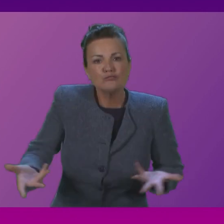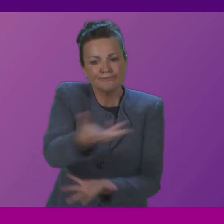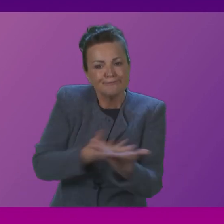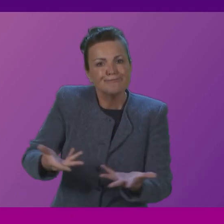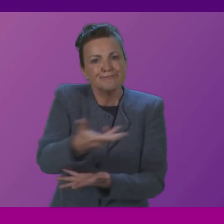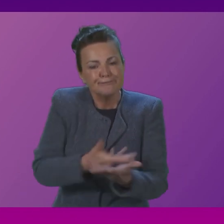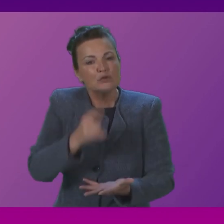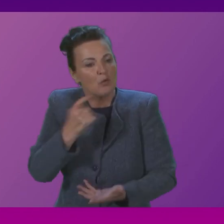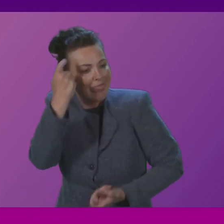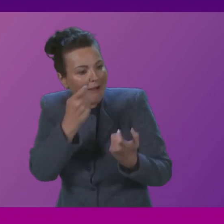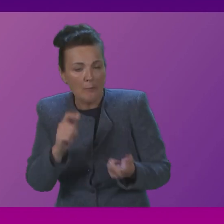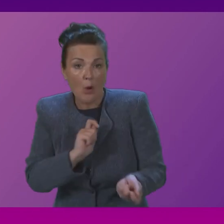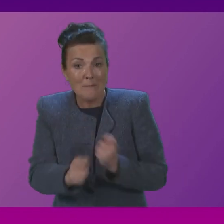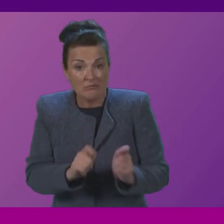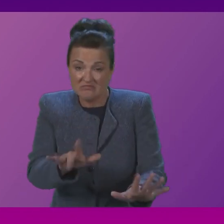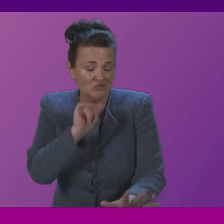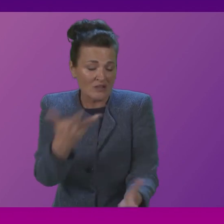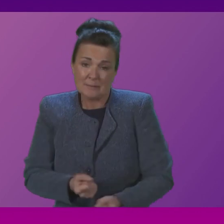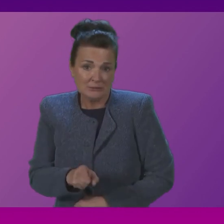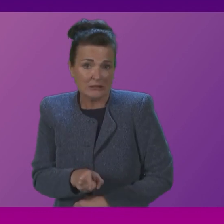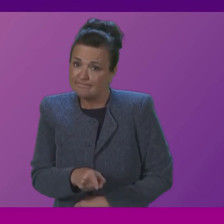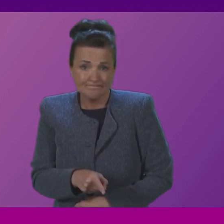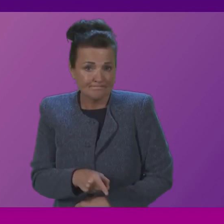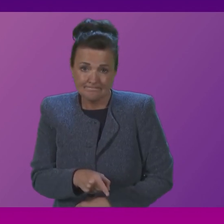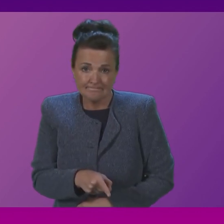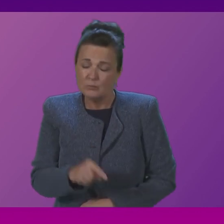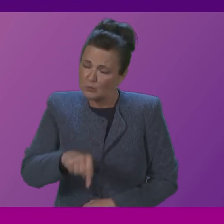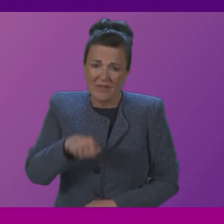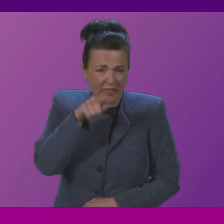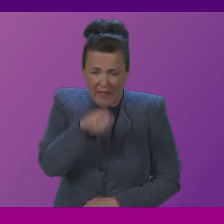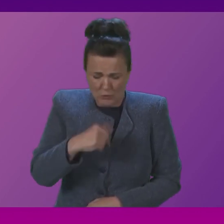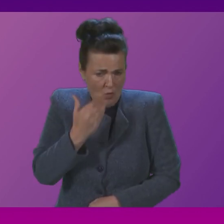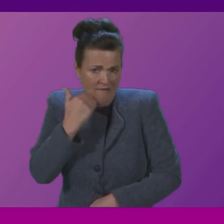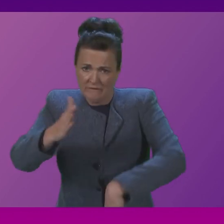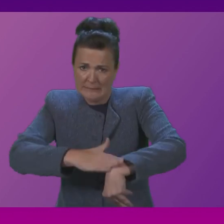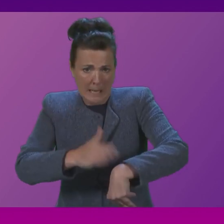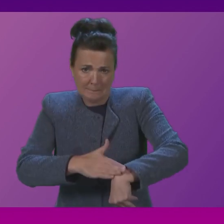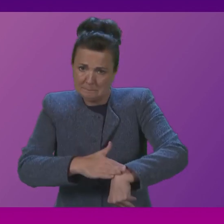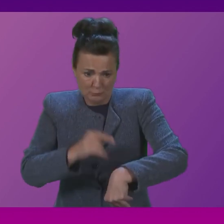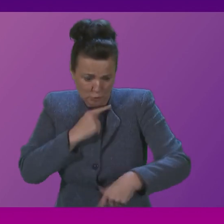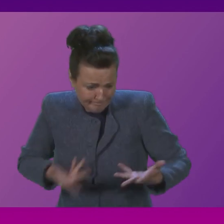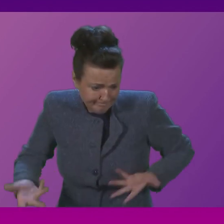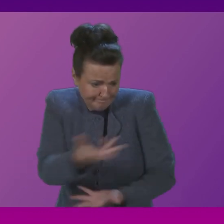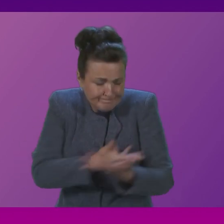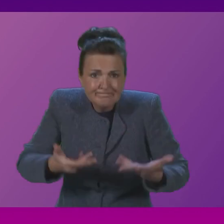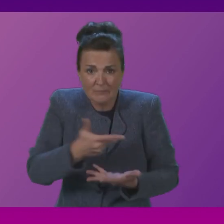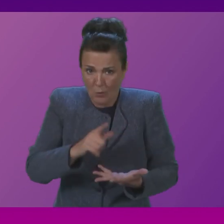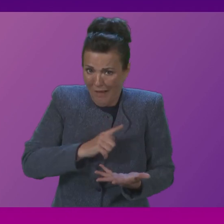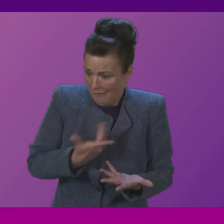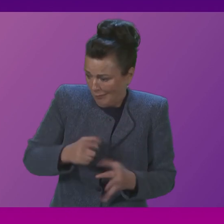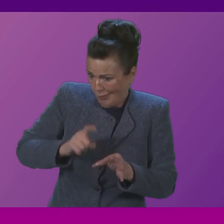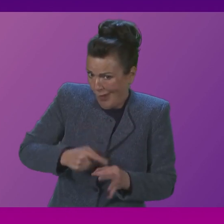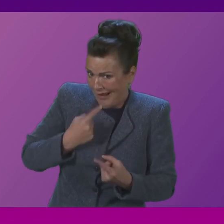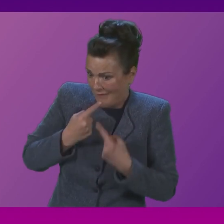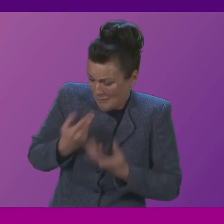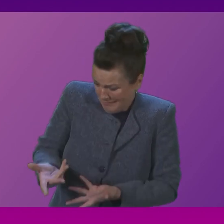the amendments that is unacceptable presiding officer it is far too little time and I am concerned by the quality of information that